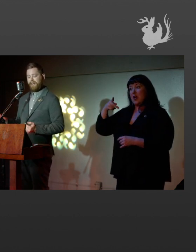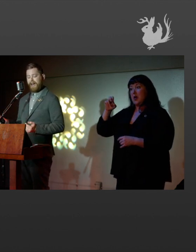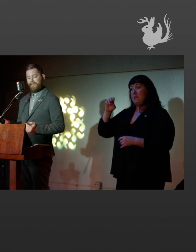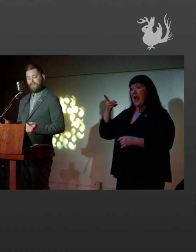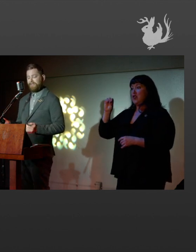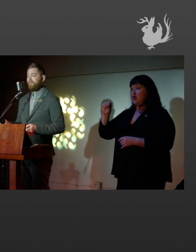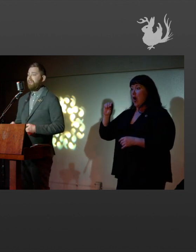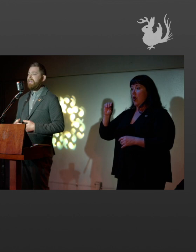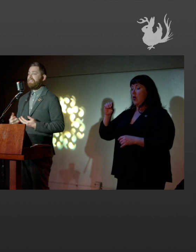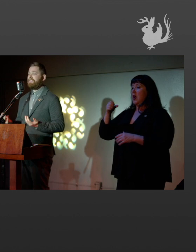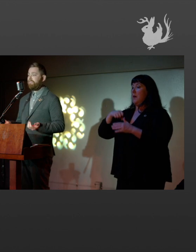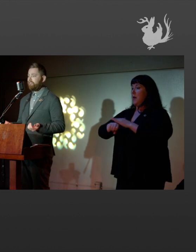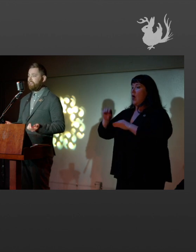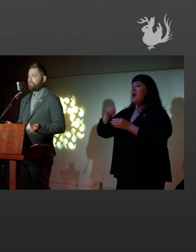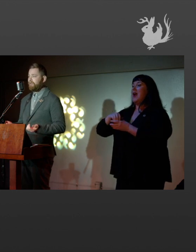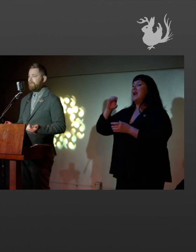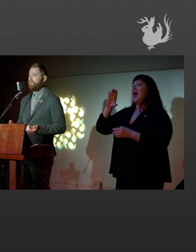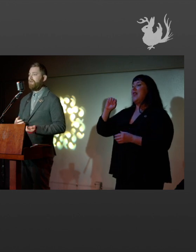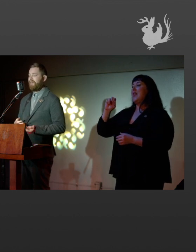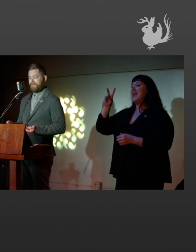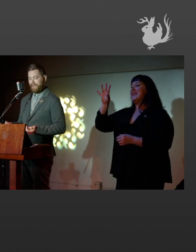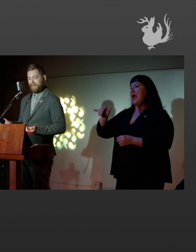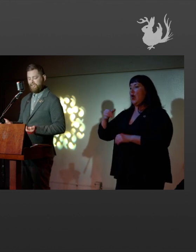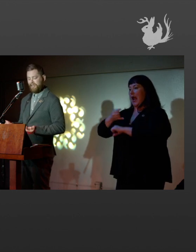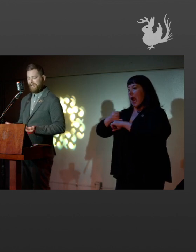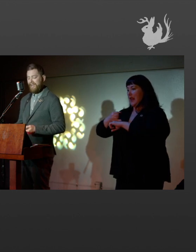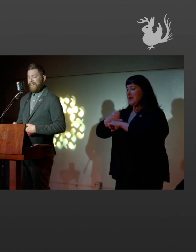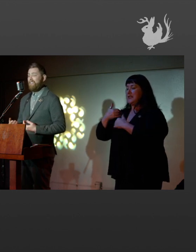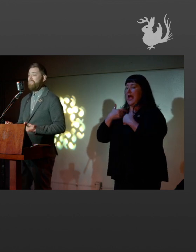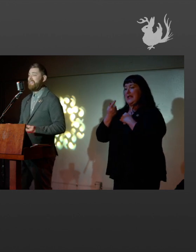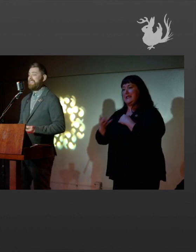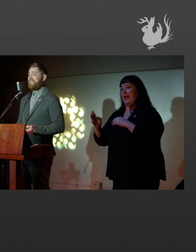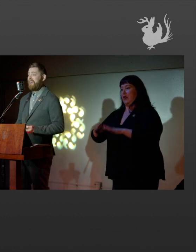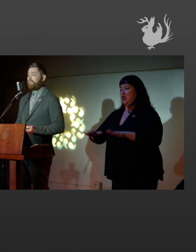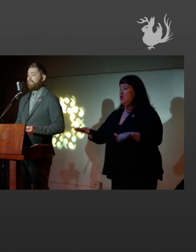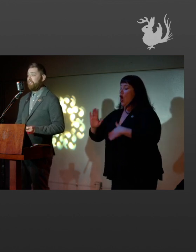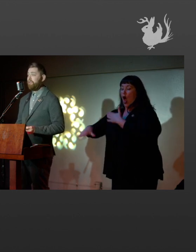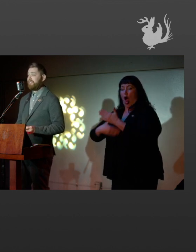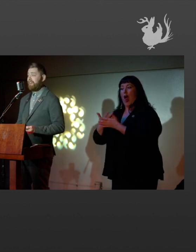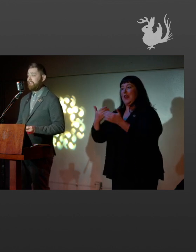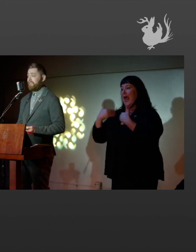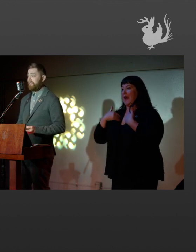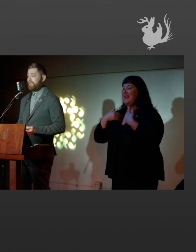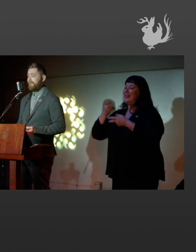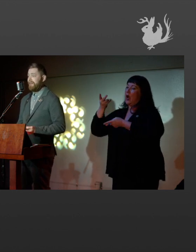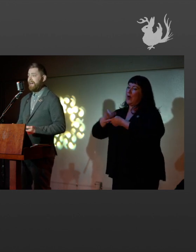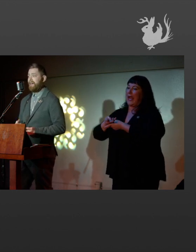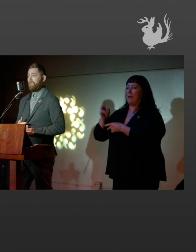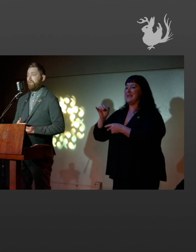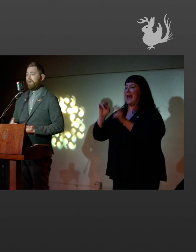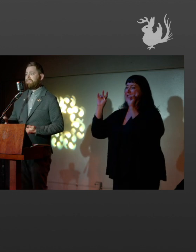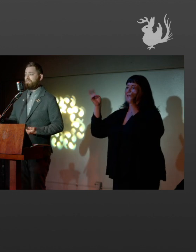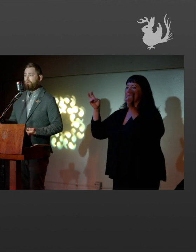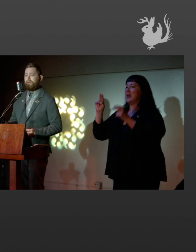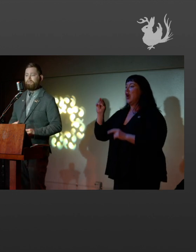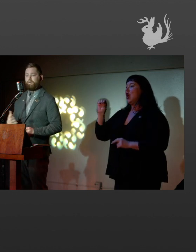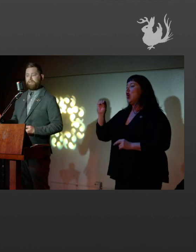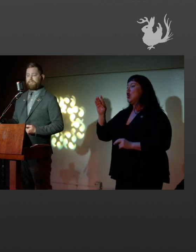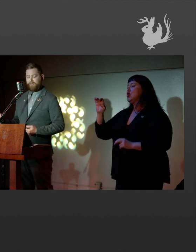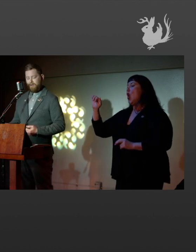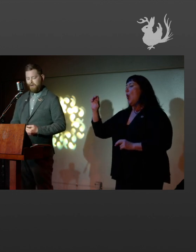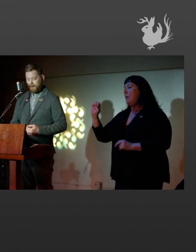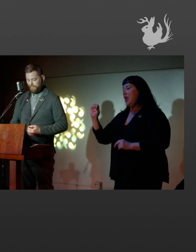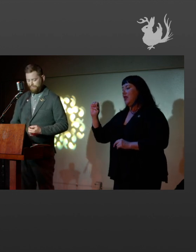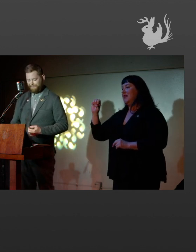found in the Canary Islands. He had several children who all have the condition, and they were basically kept as noble savages amongst the royal